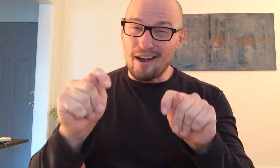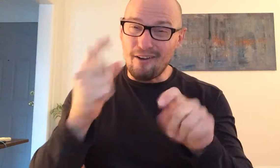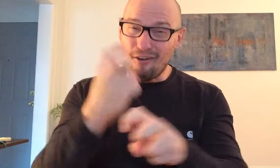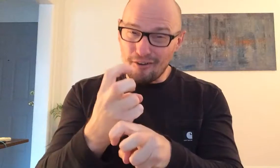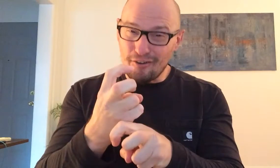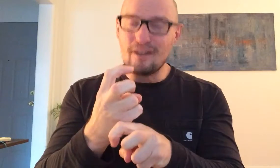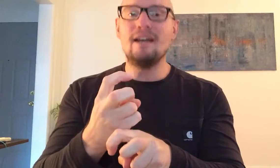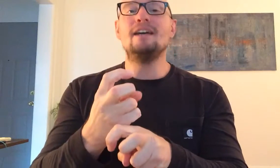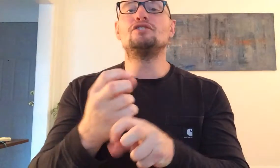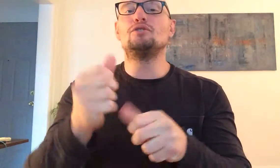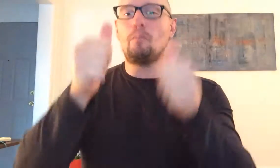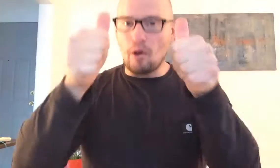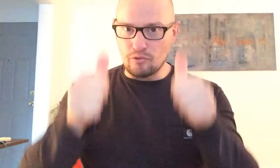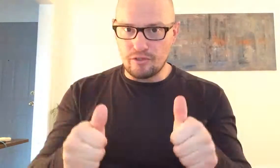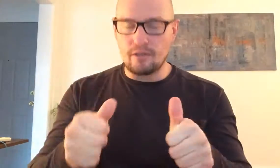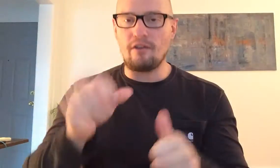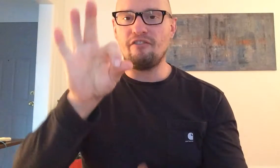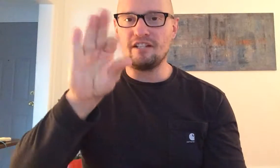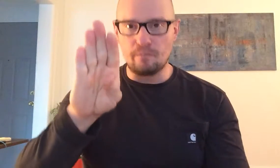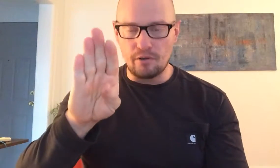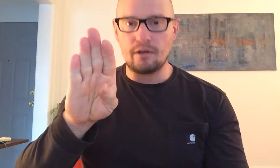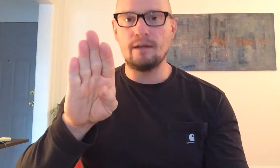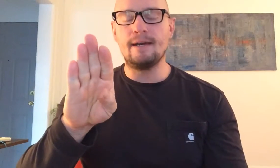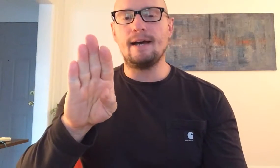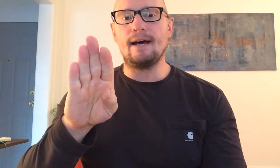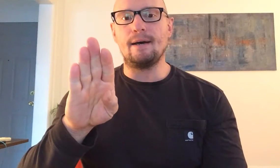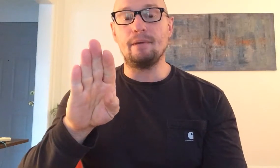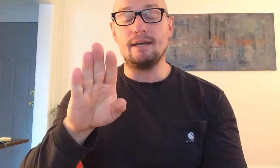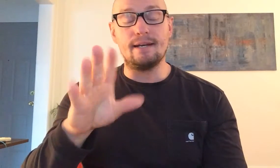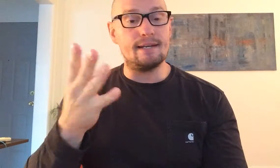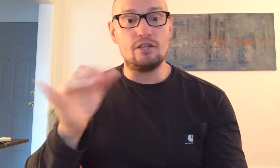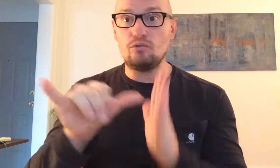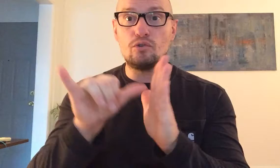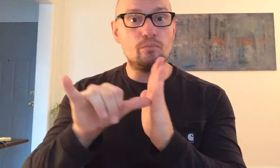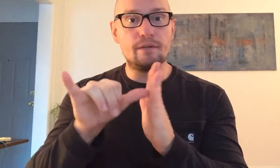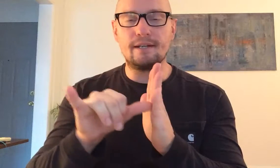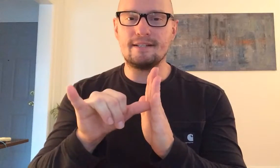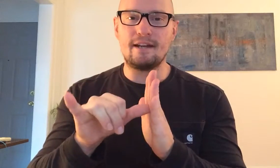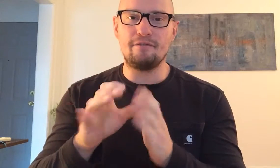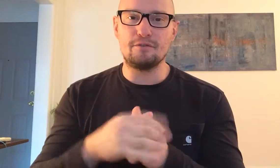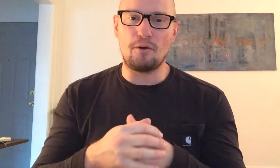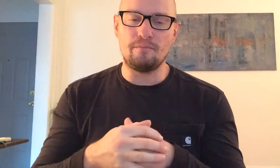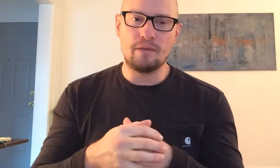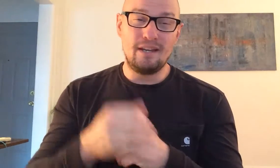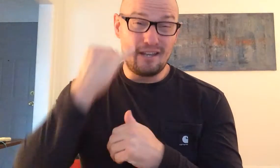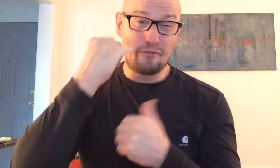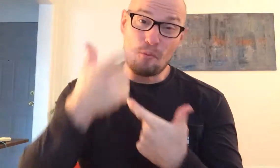harder to post on Facebook YouTube and stuff so if you're